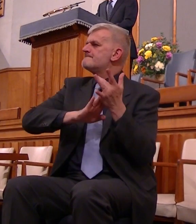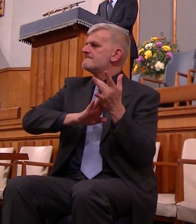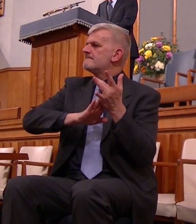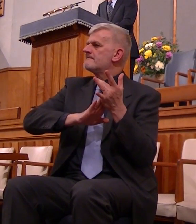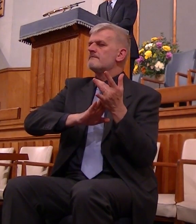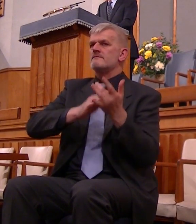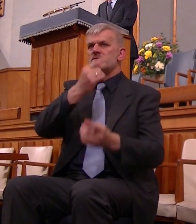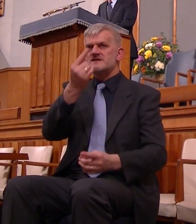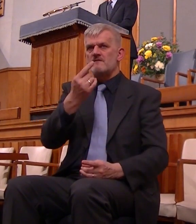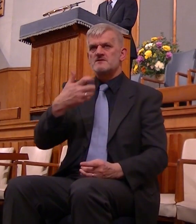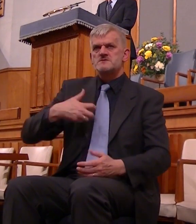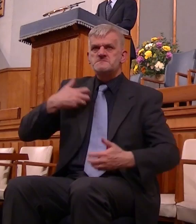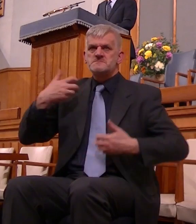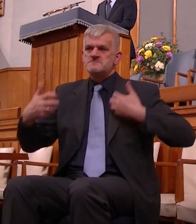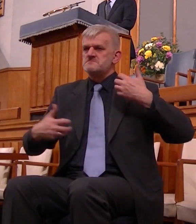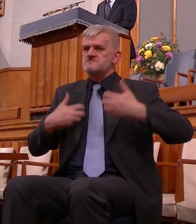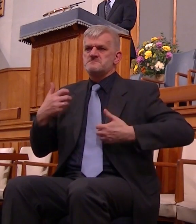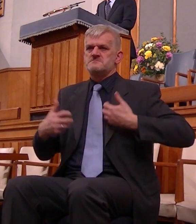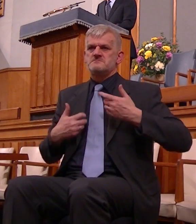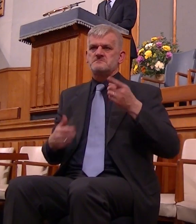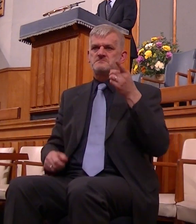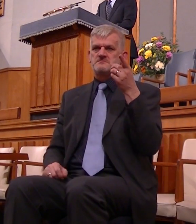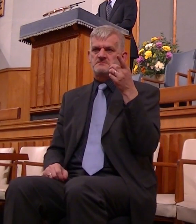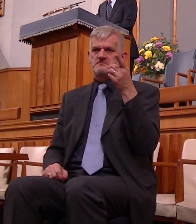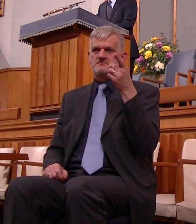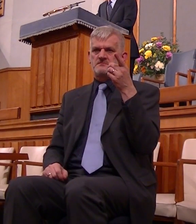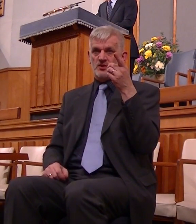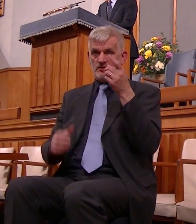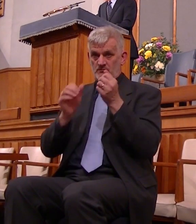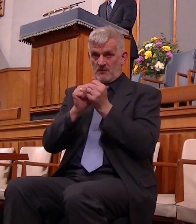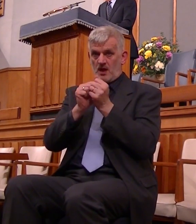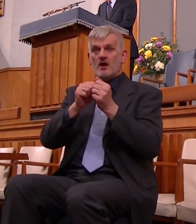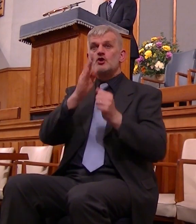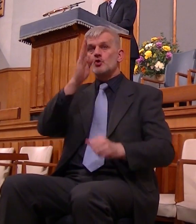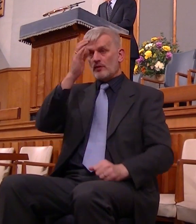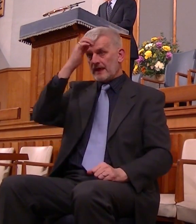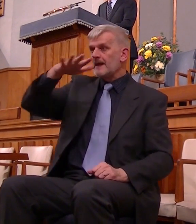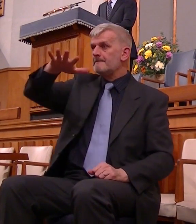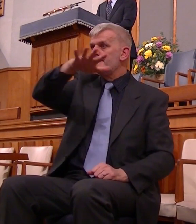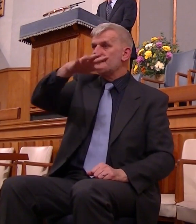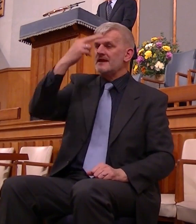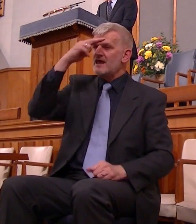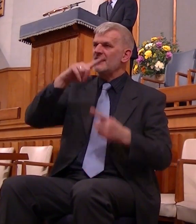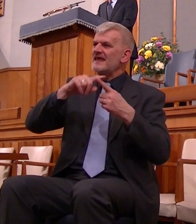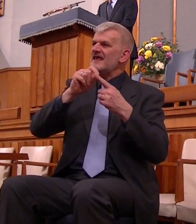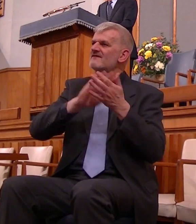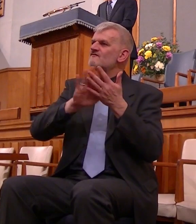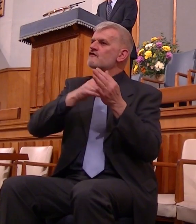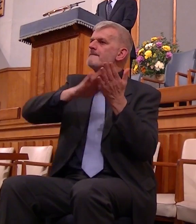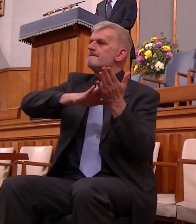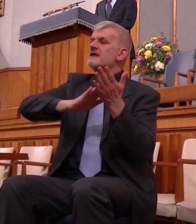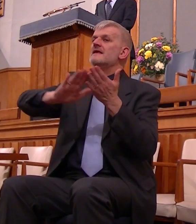Israel Ephraim is now a treacher of repentant people and she's lamenting